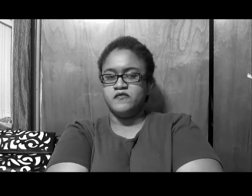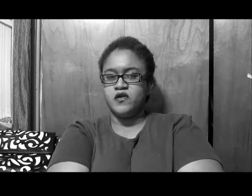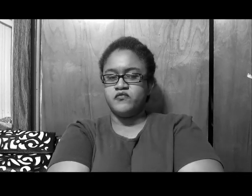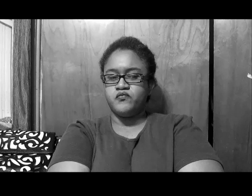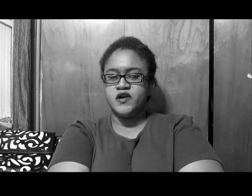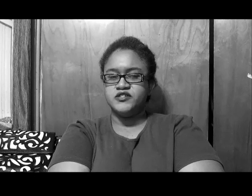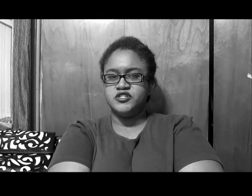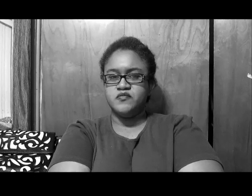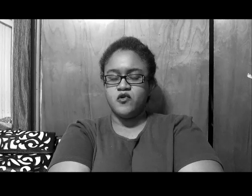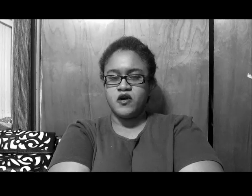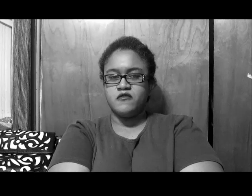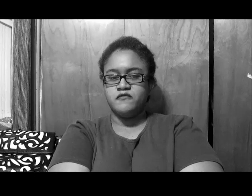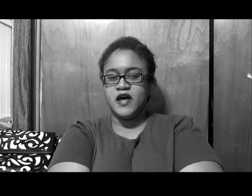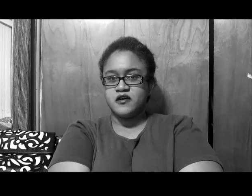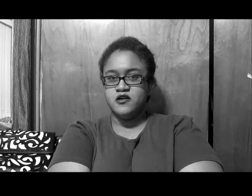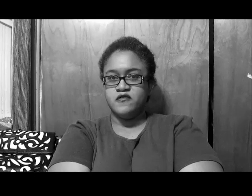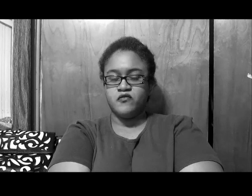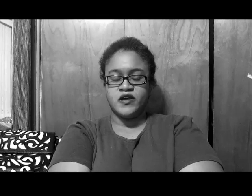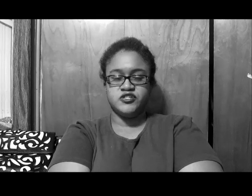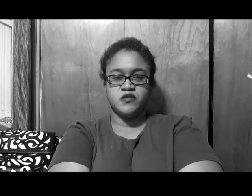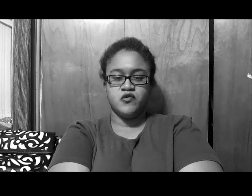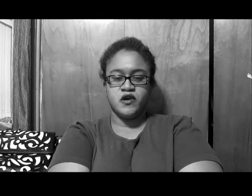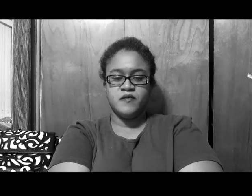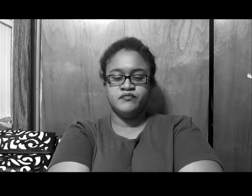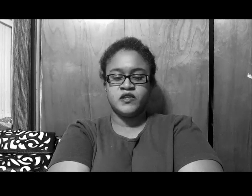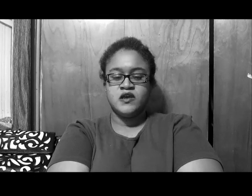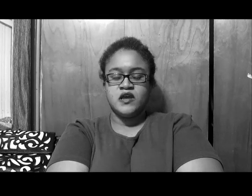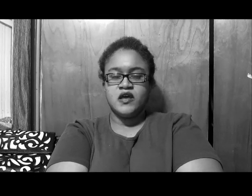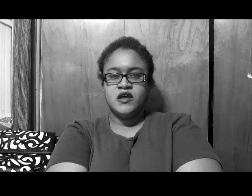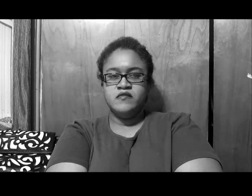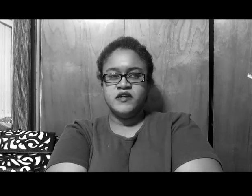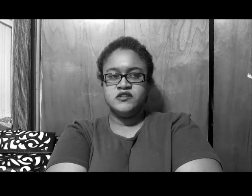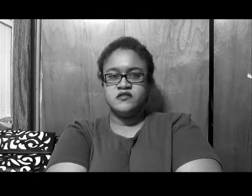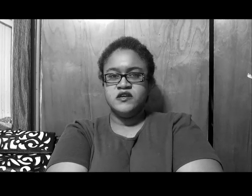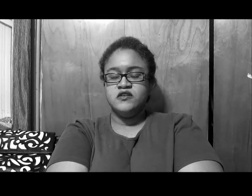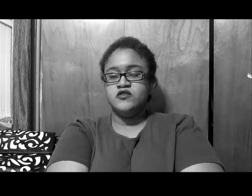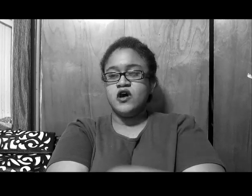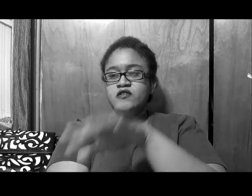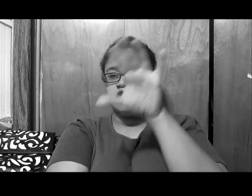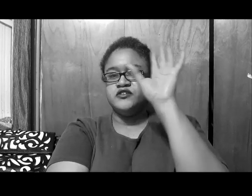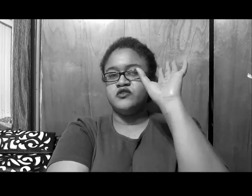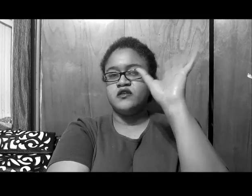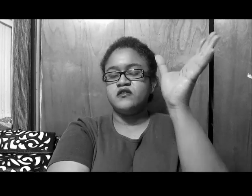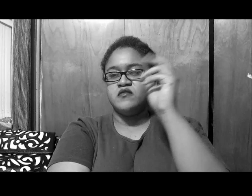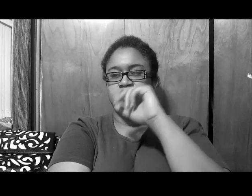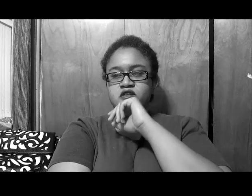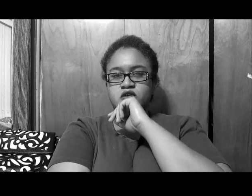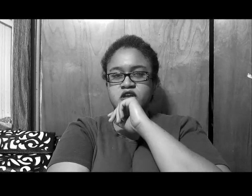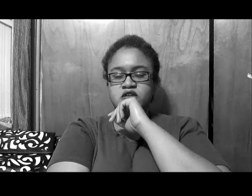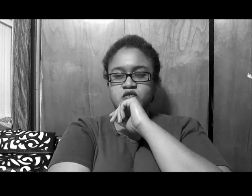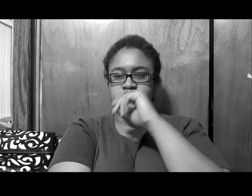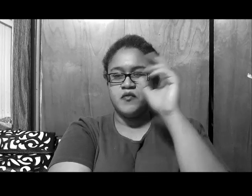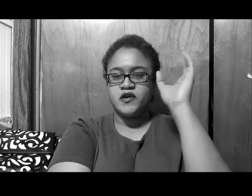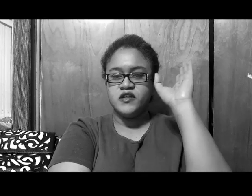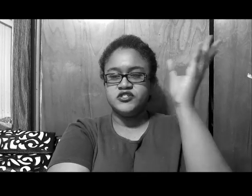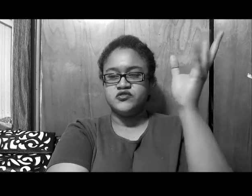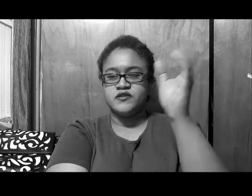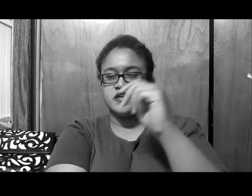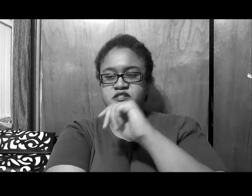uh, for a friendship, or a lack of friendship, okay, and, basically, you know, how Nina's trying to claim, like, you know, Kenya didn't know what talking about, Kenya's just trying to take this